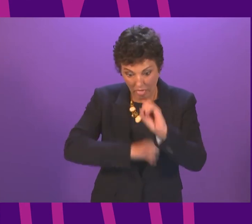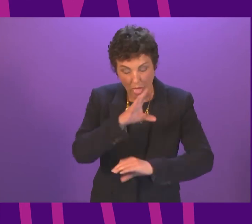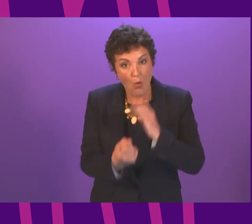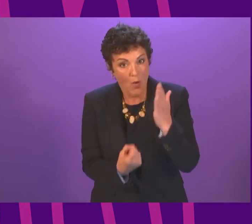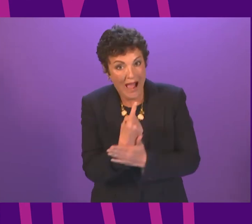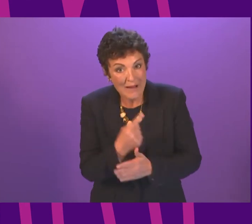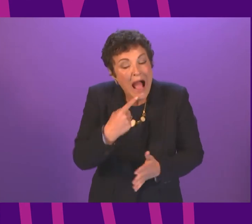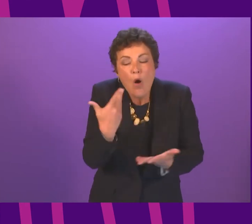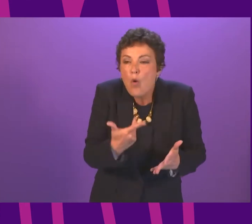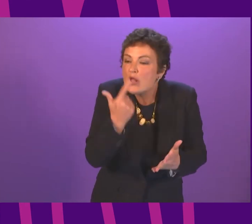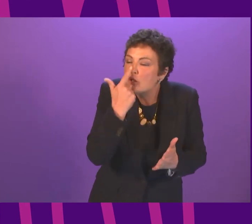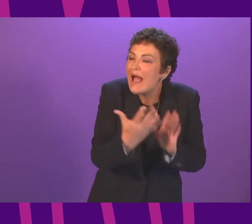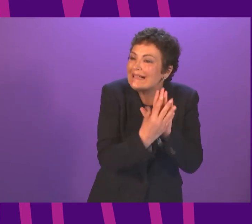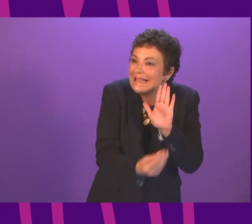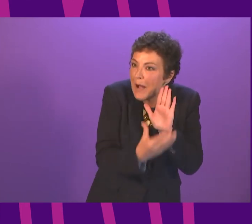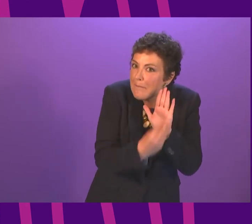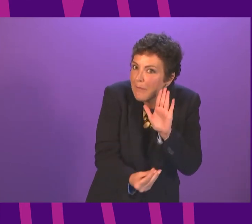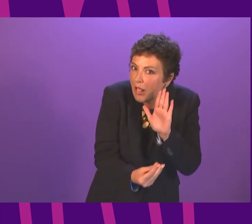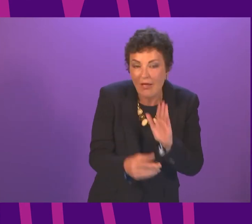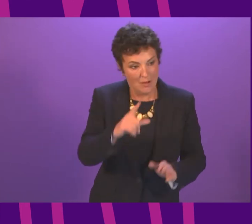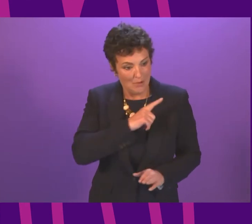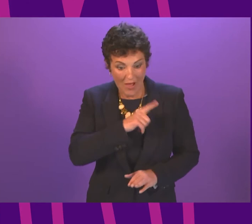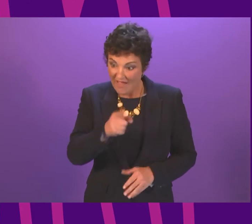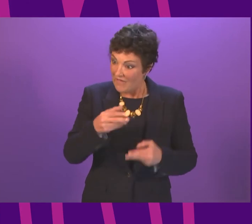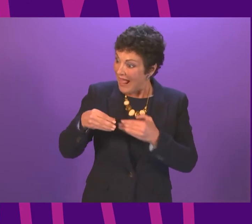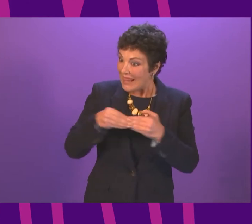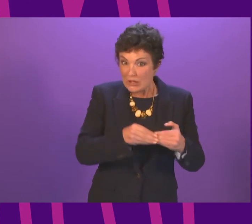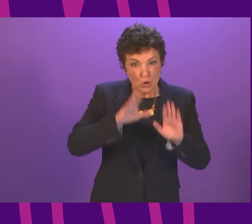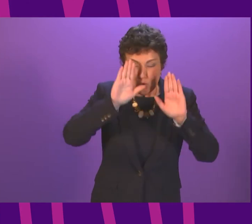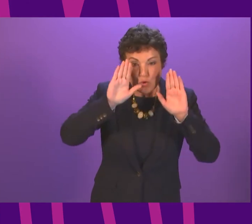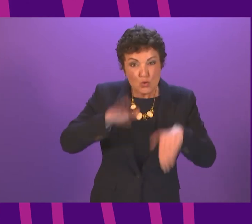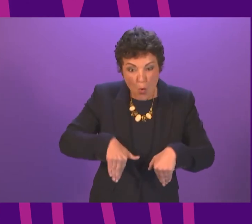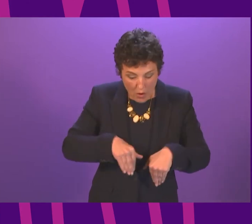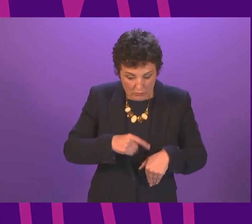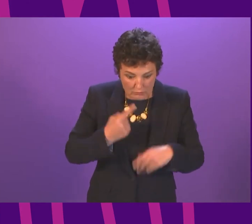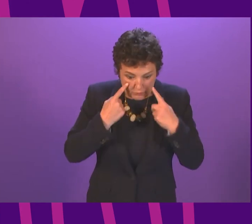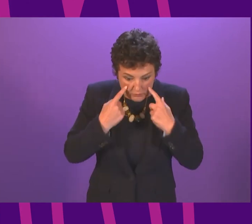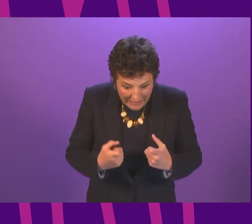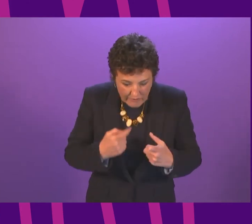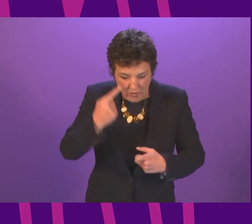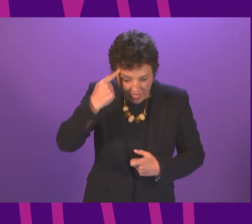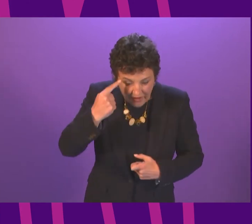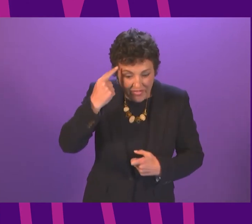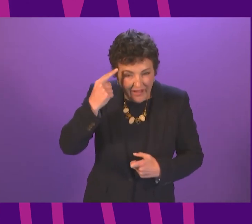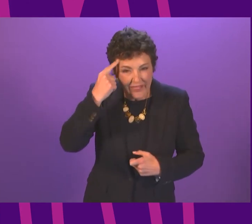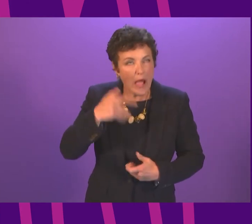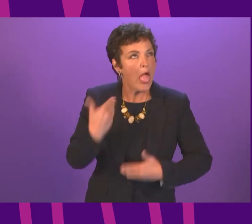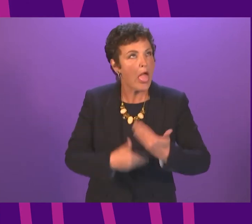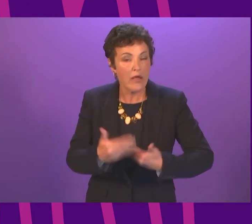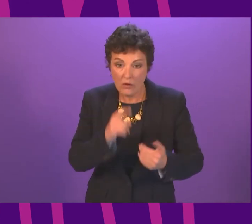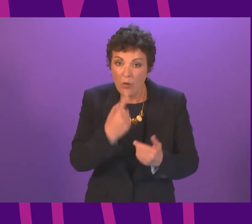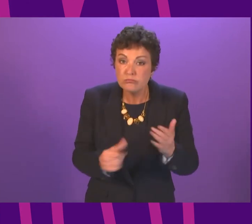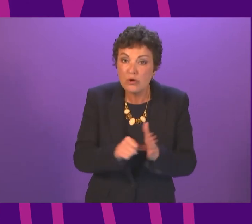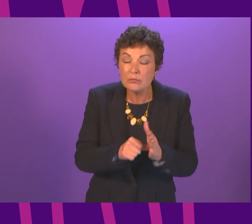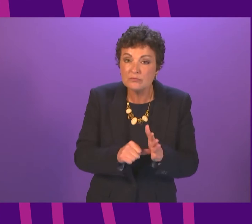responsible decisions. And I think most people across the country understand the seriousness of the point that I am making.